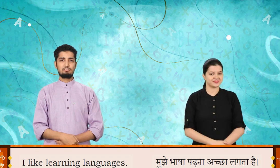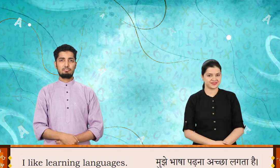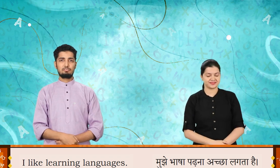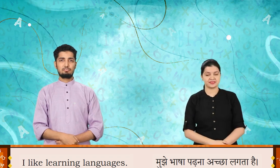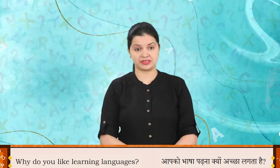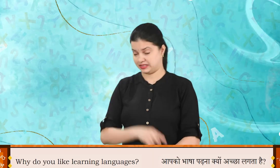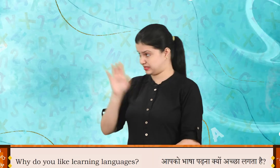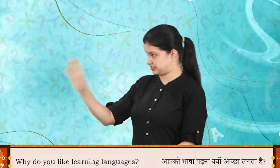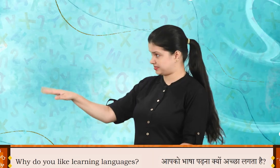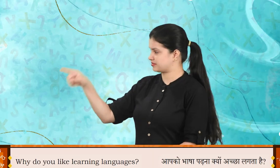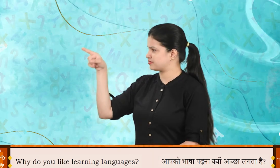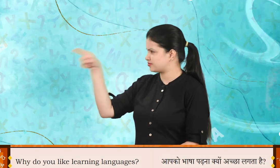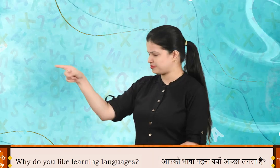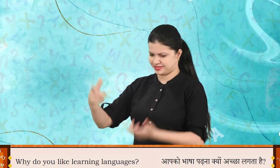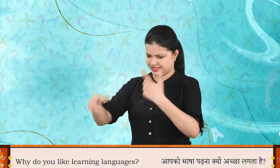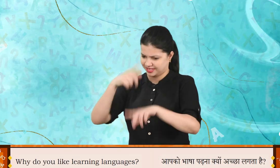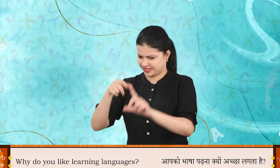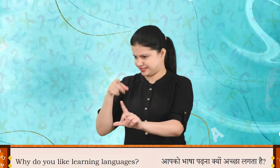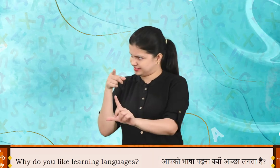Why do you like learning languages?